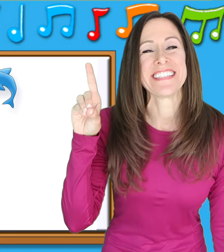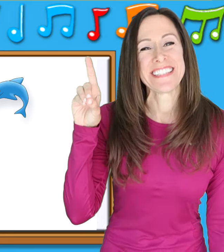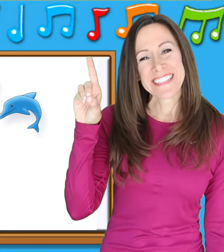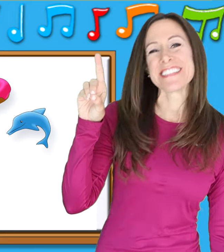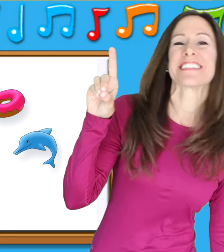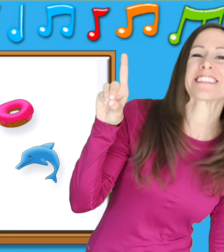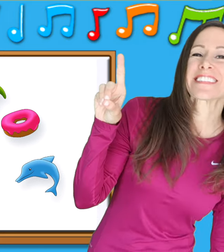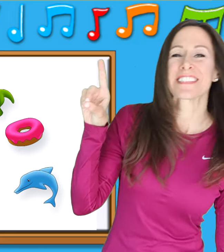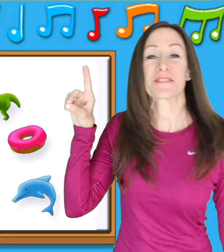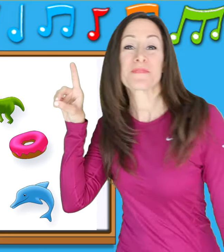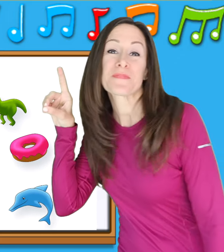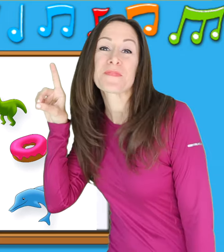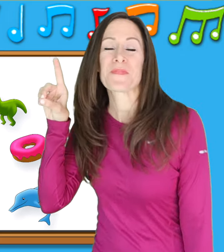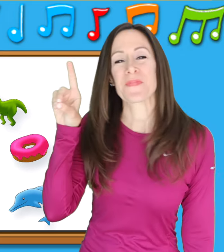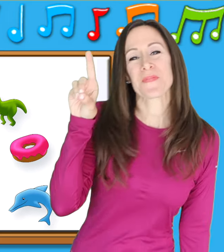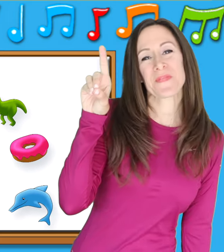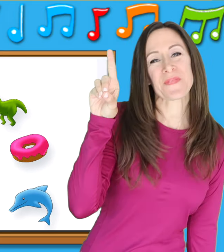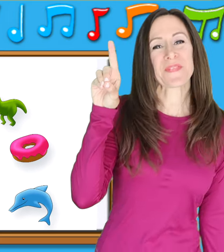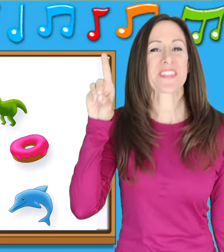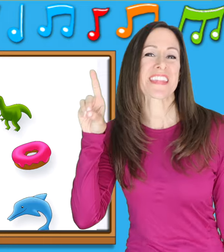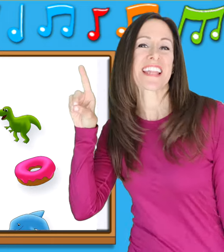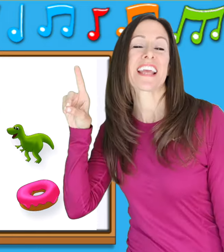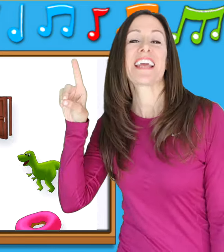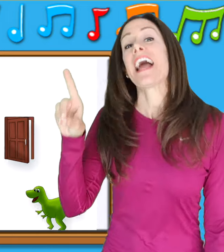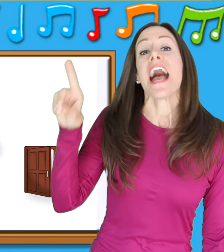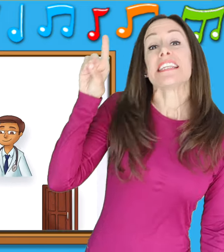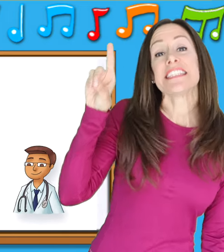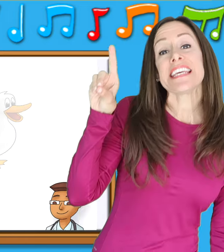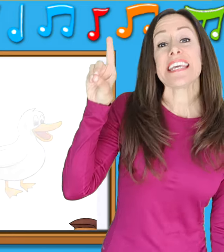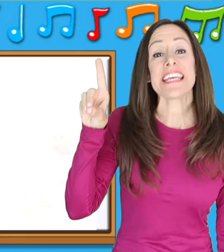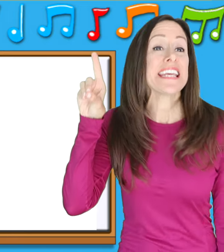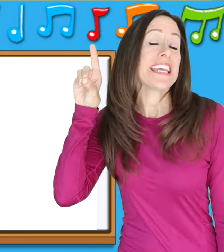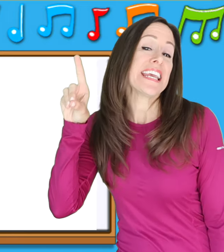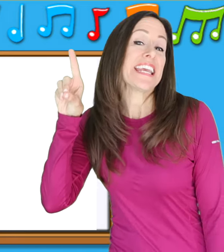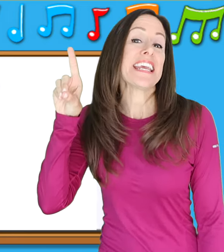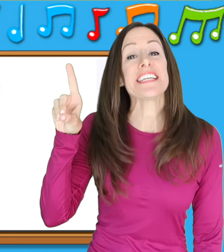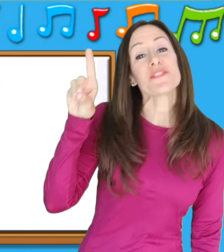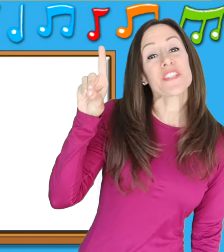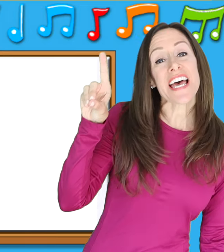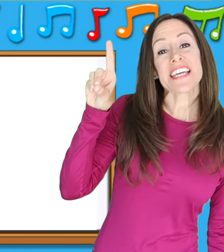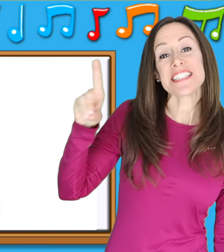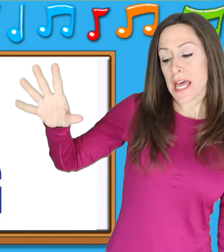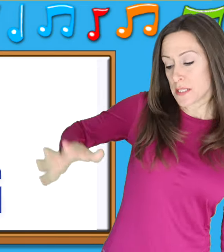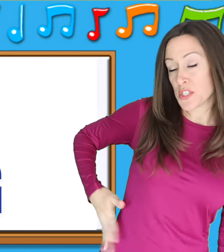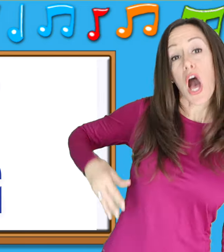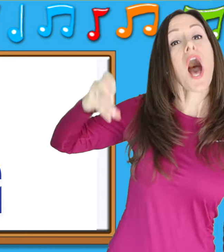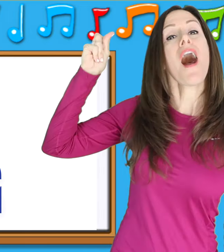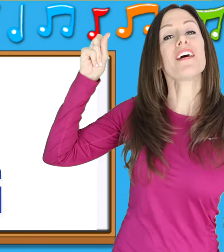is for d-d-dog,